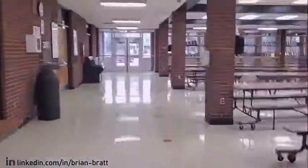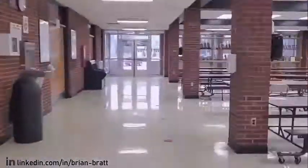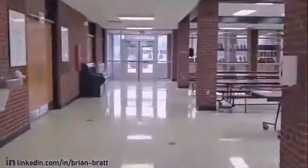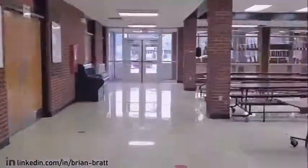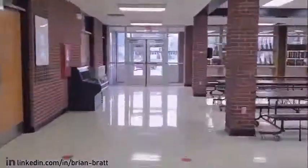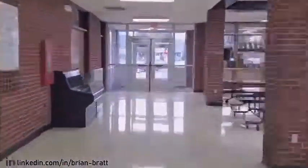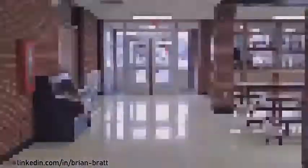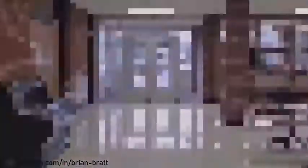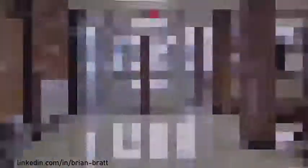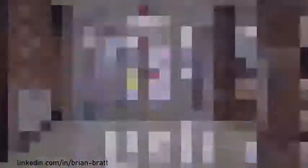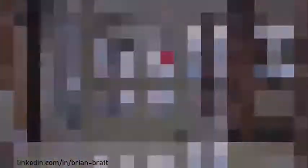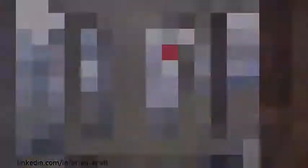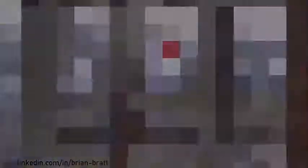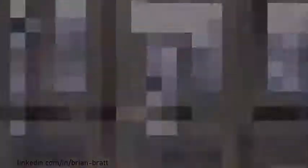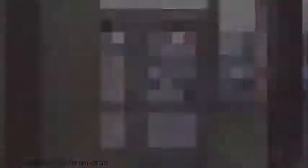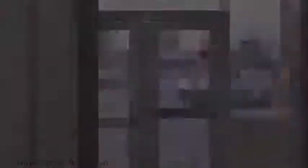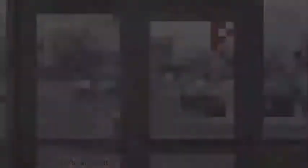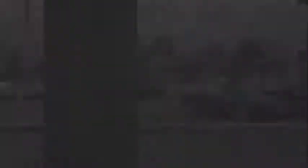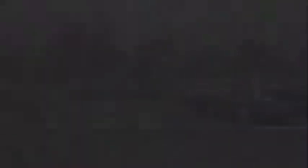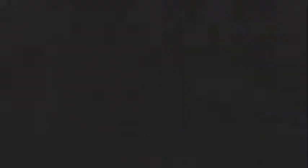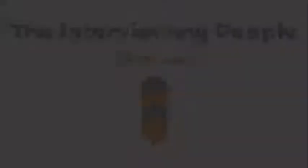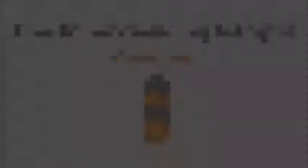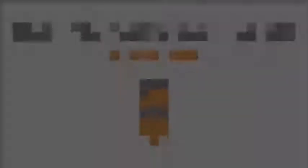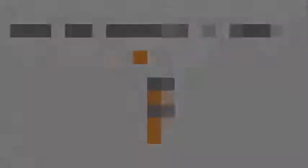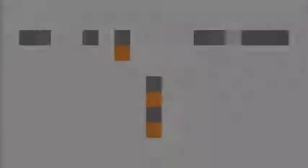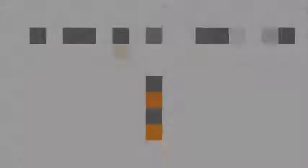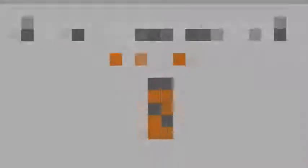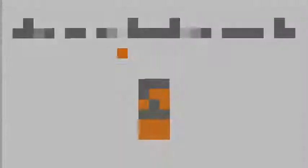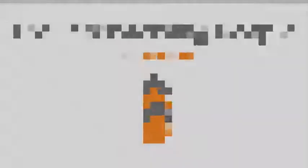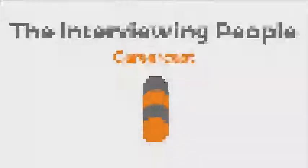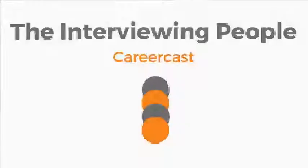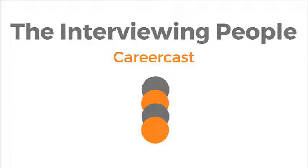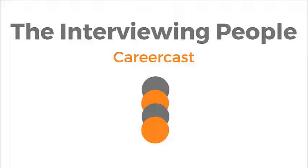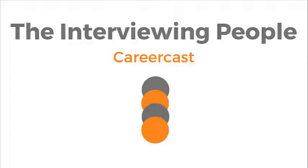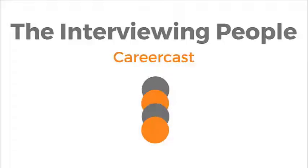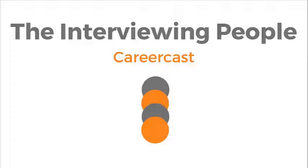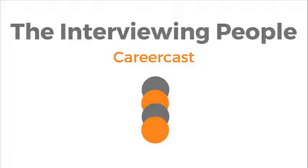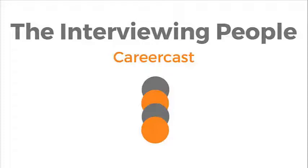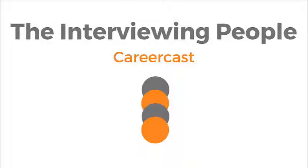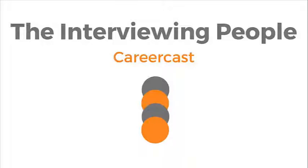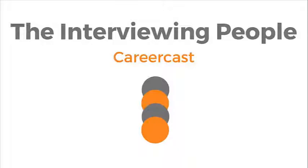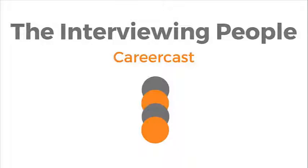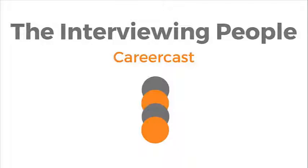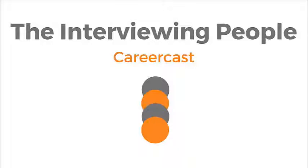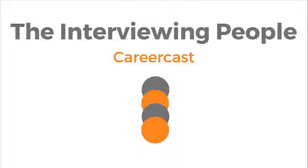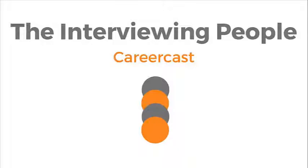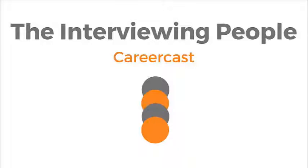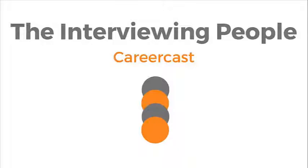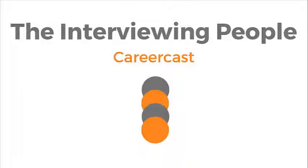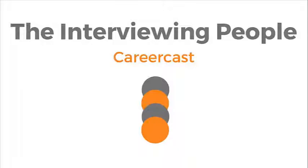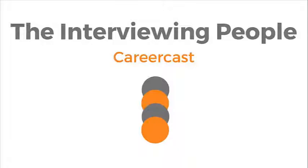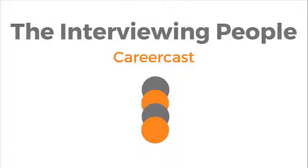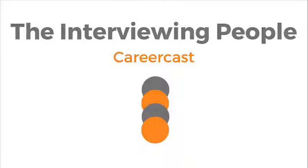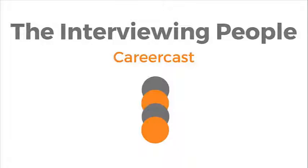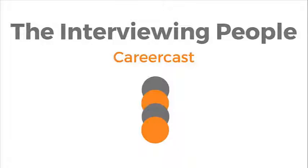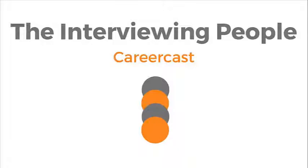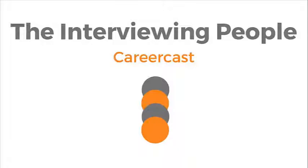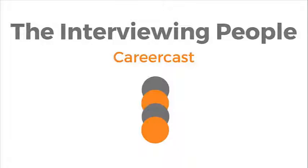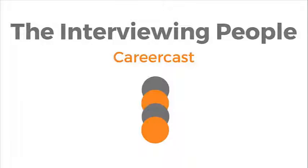changed once she entered college, how a professor earns tenure, and much more. So sit back, relax, and know you can always go back to